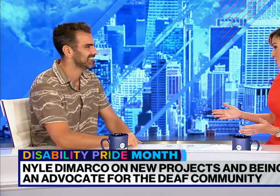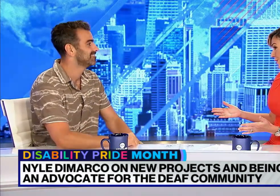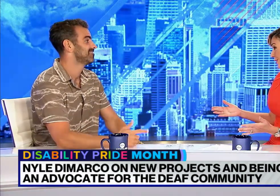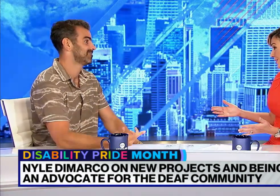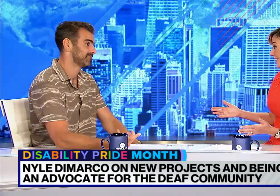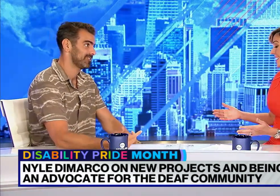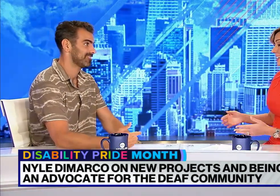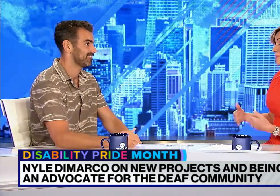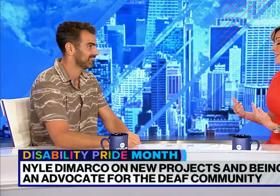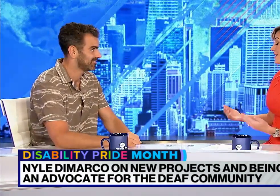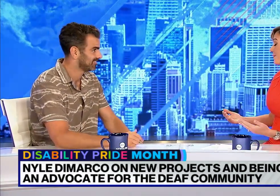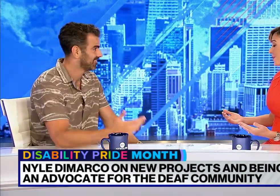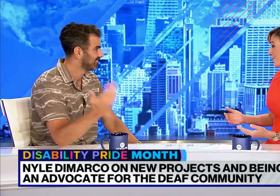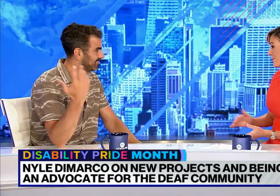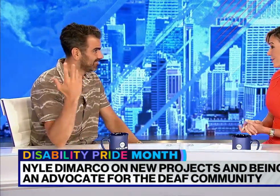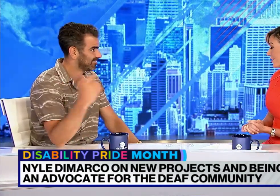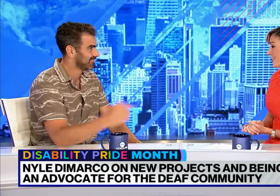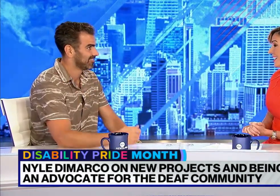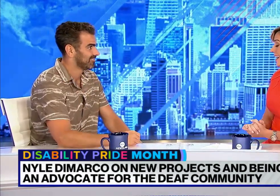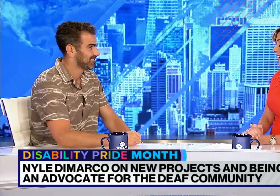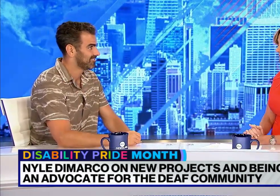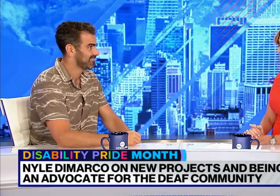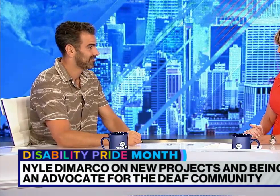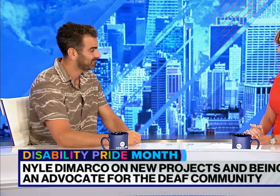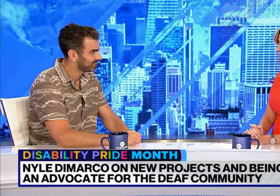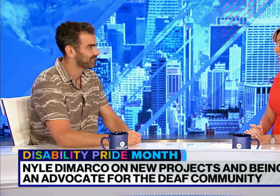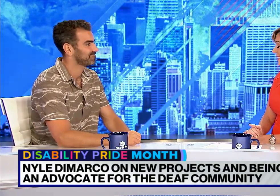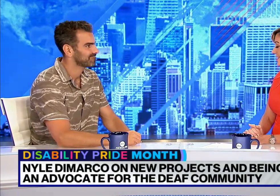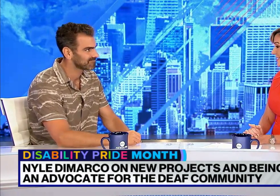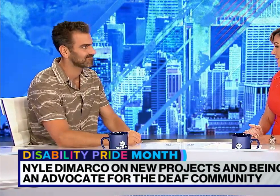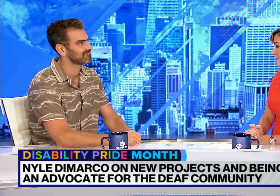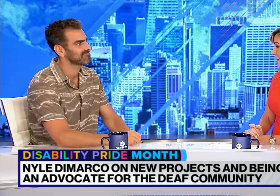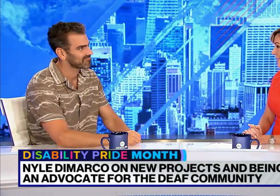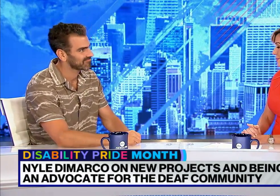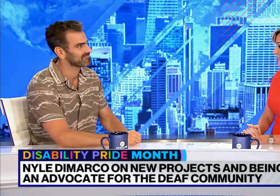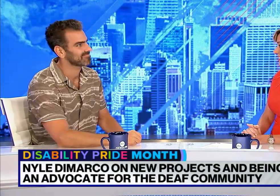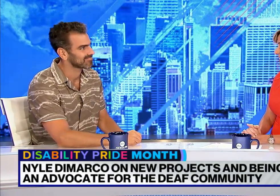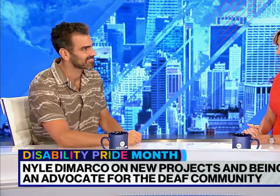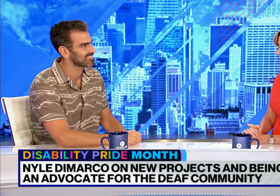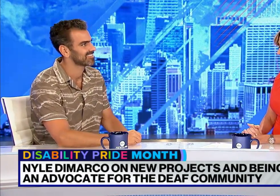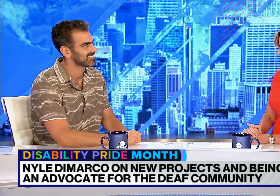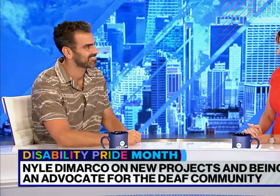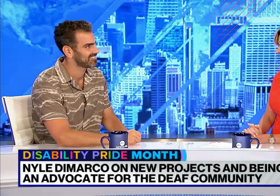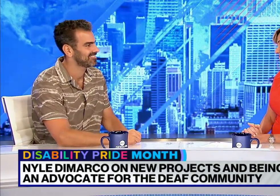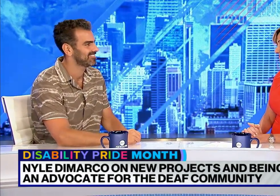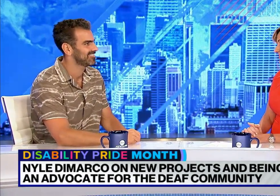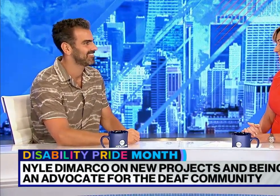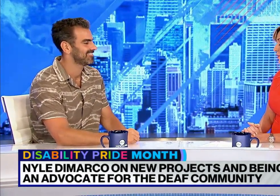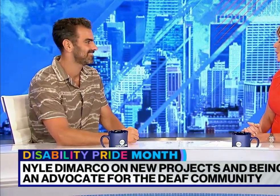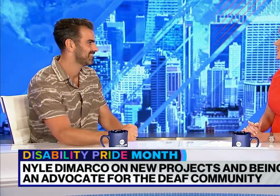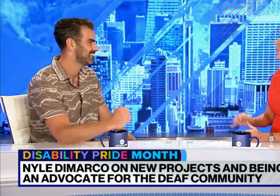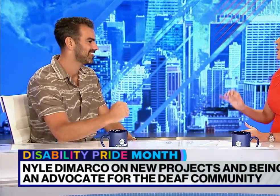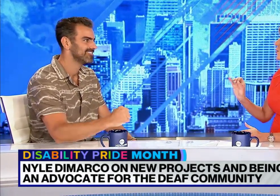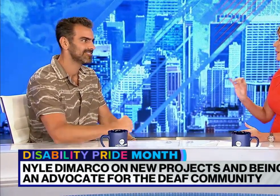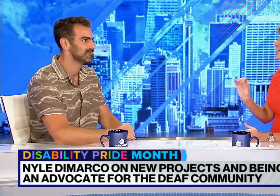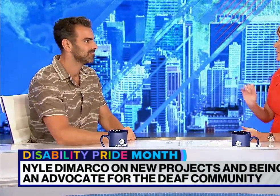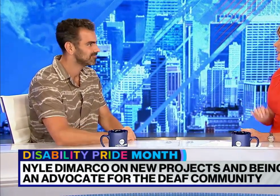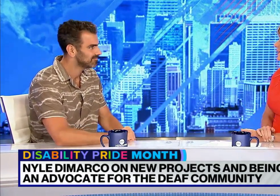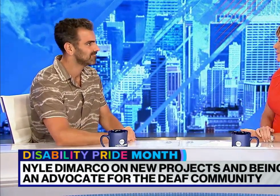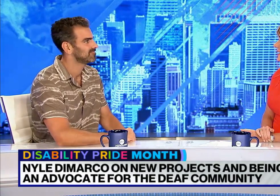world about deaf culture. Um, you're breaking down stereotypes. It's, you're already doing it. You're making